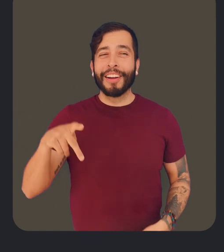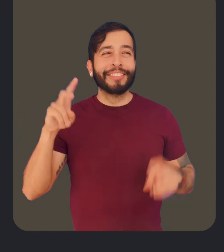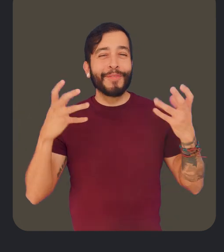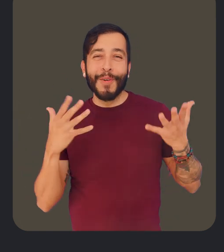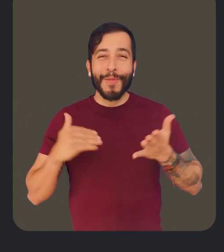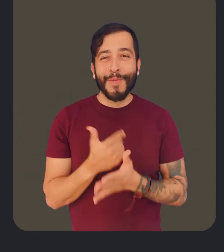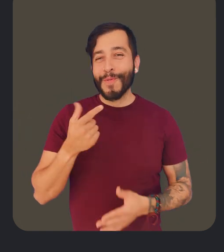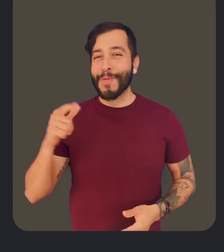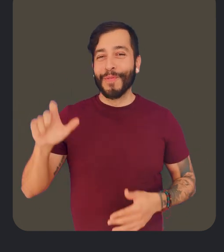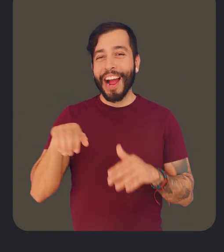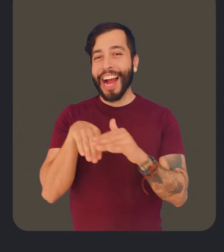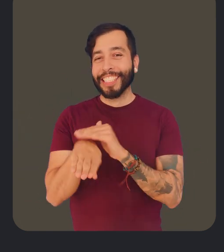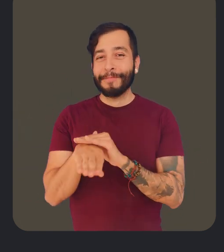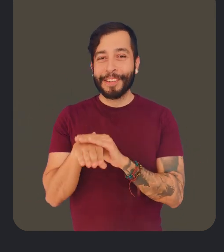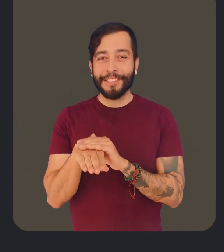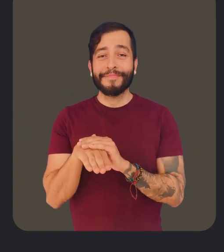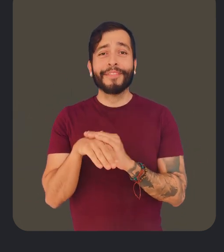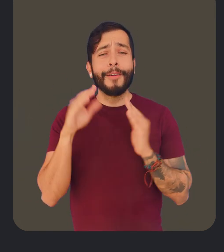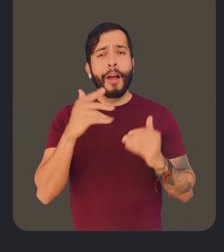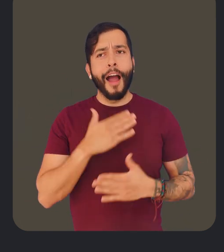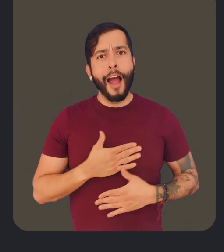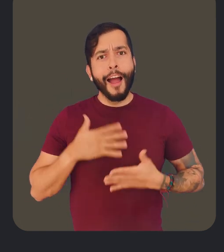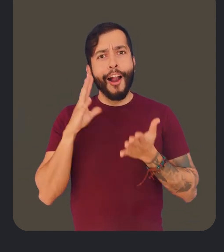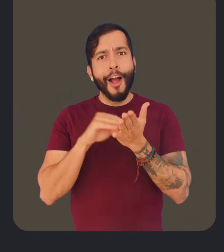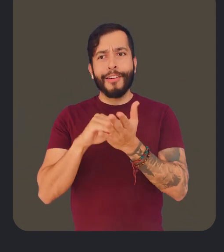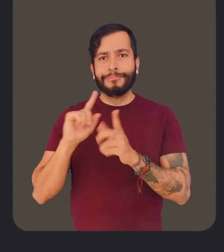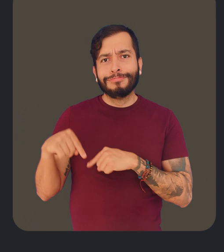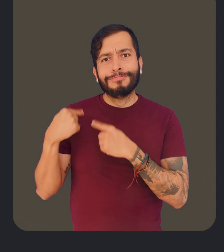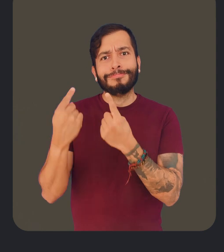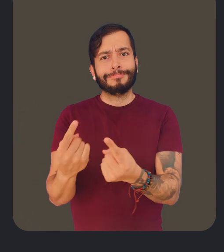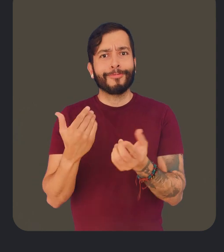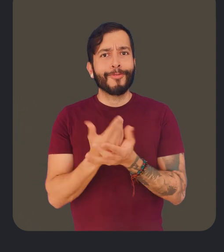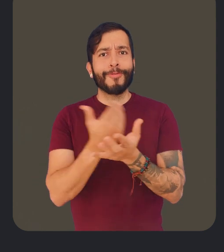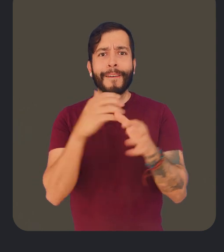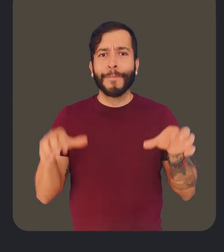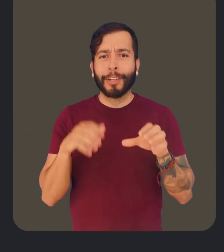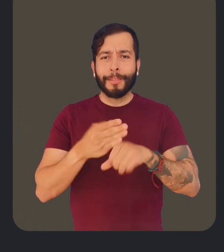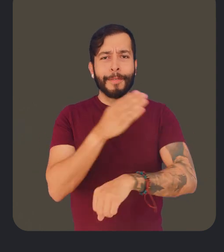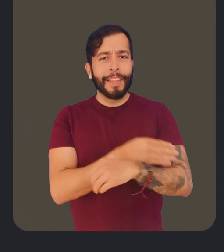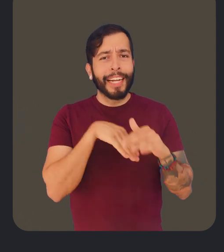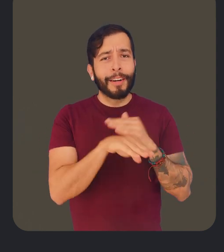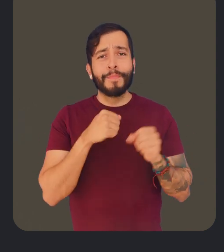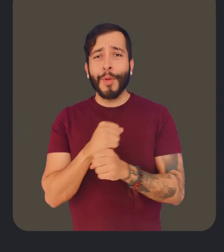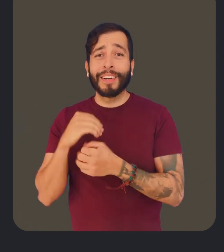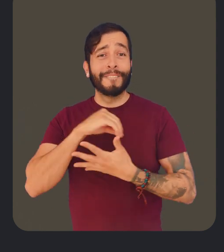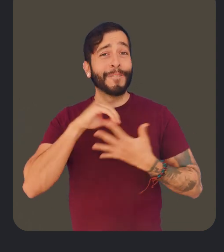episode of What's New in Google Accessibility. We hope you've enjoyed learning about some of our latest efforts to improve our accessibility products and features.